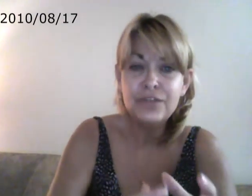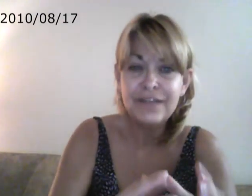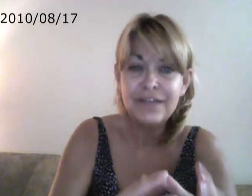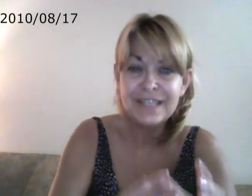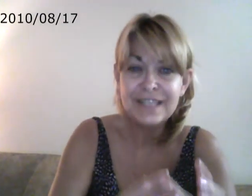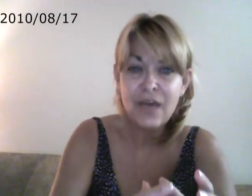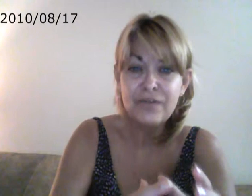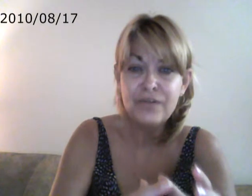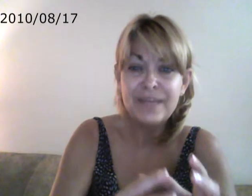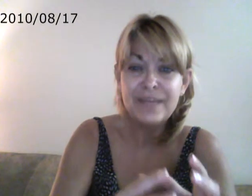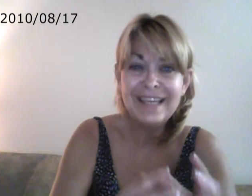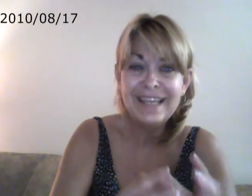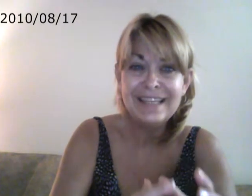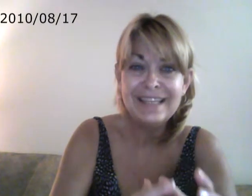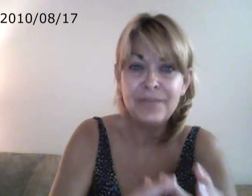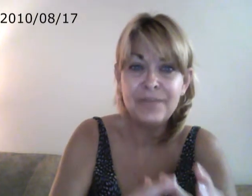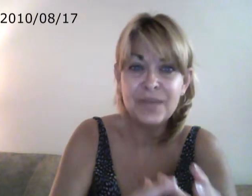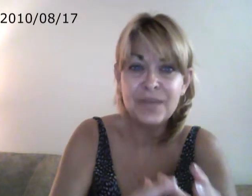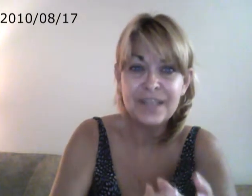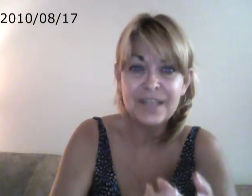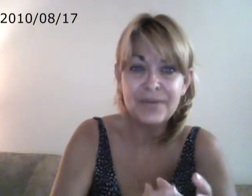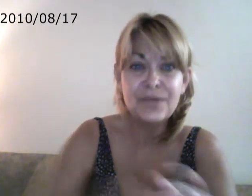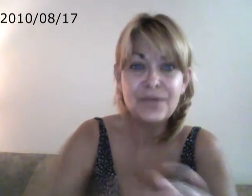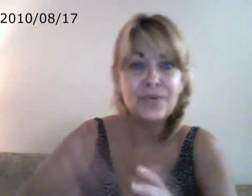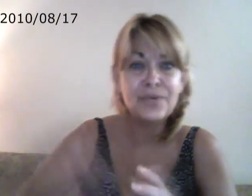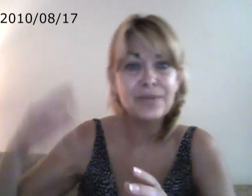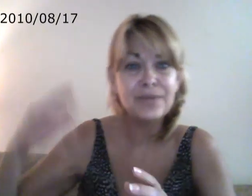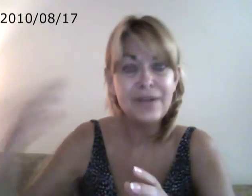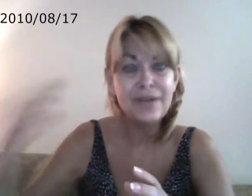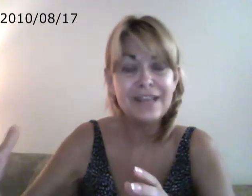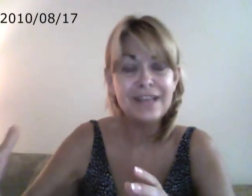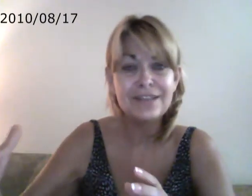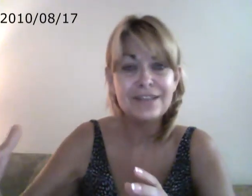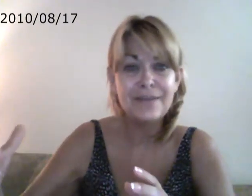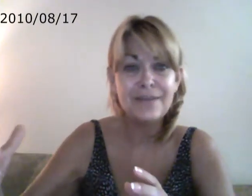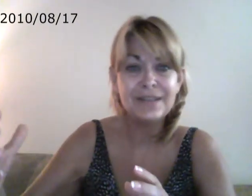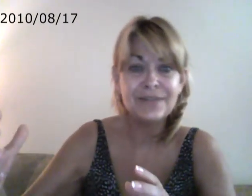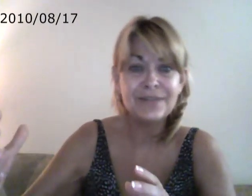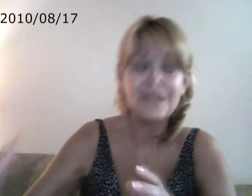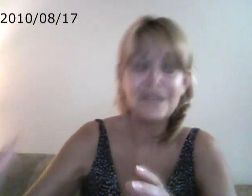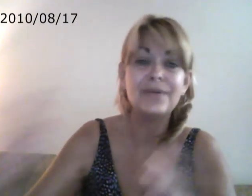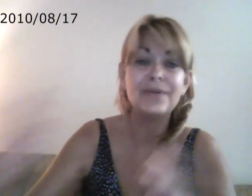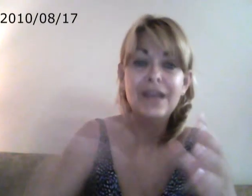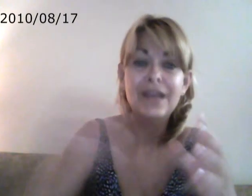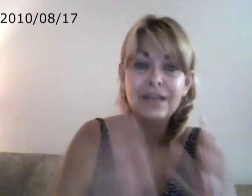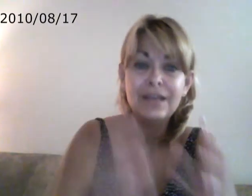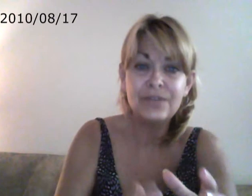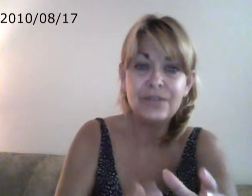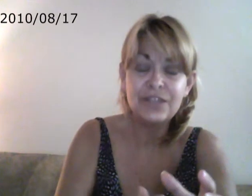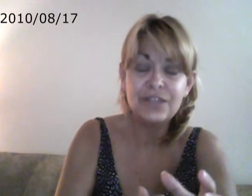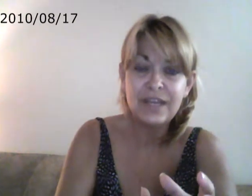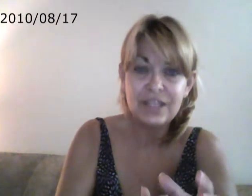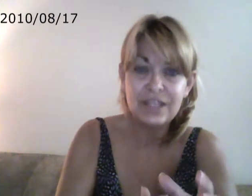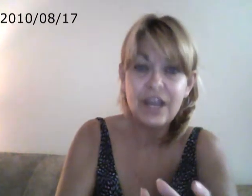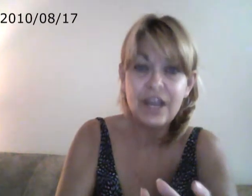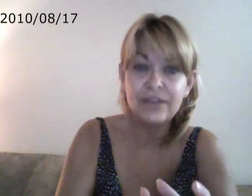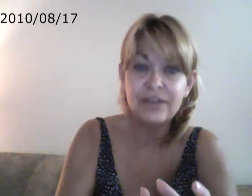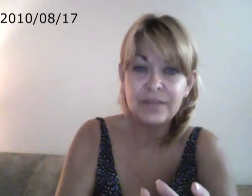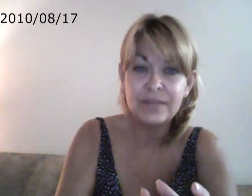of self to make it even more stubborn. So the parent has to stop being so stubborn in order to train the child not to be